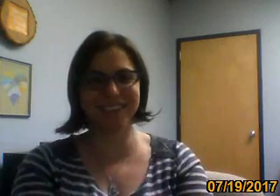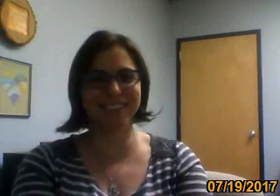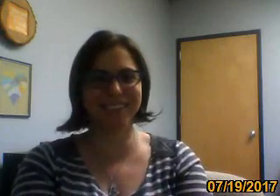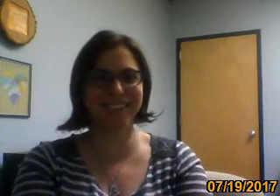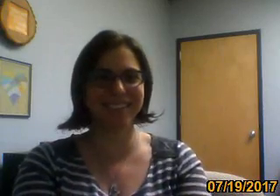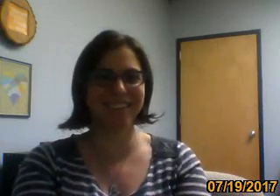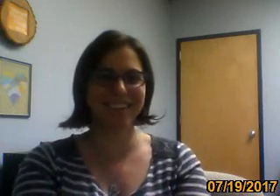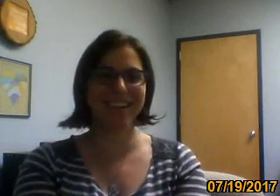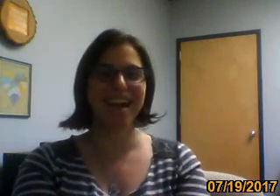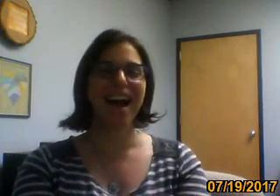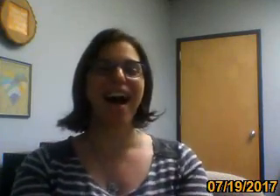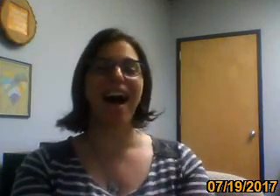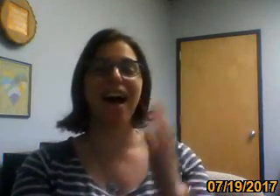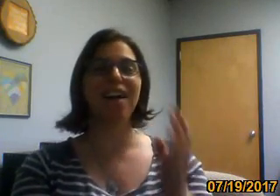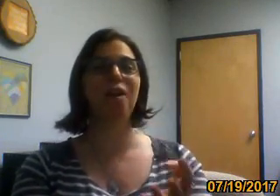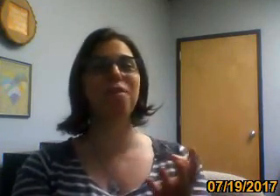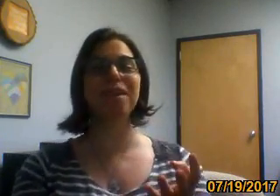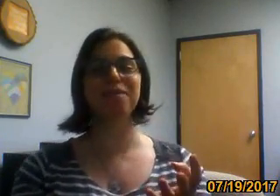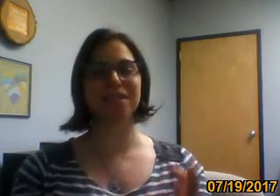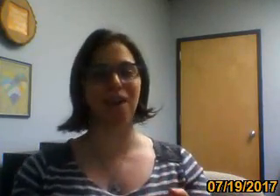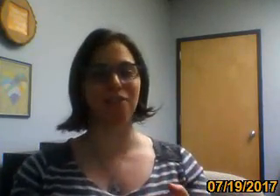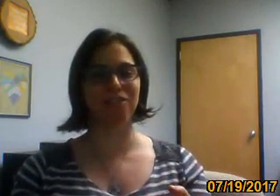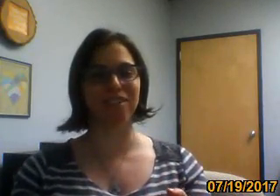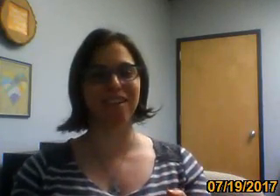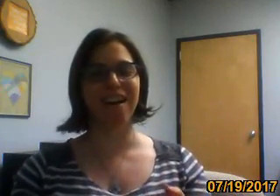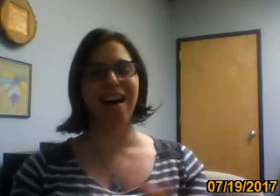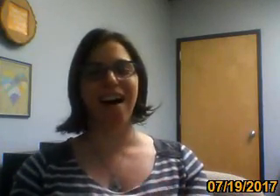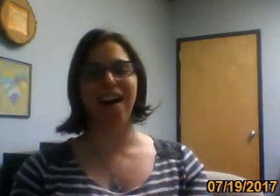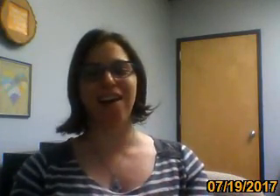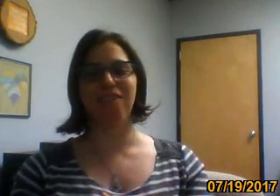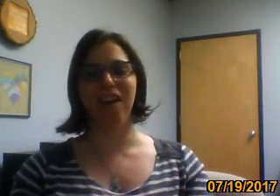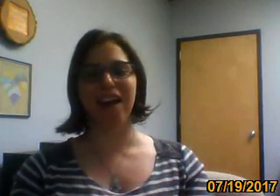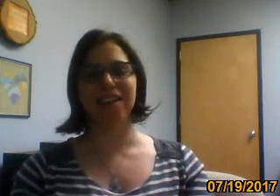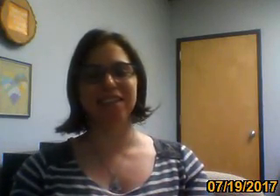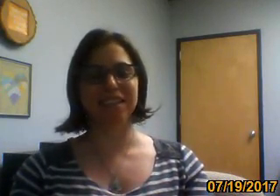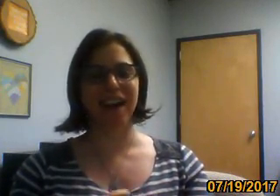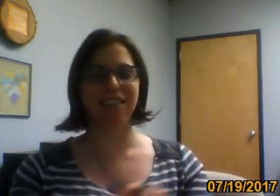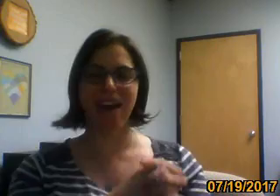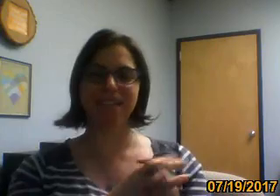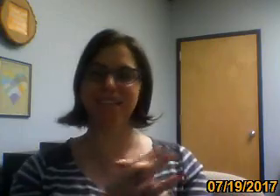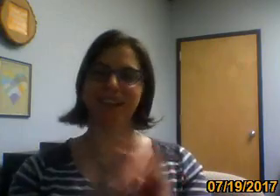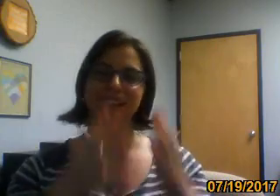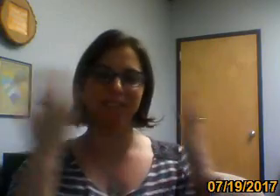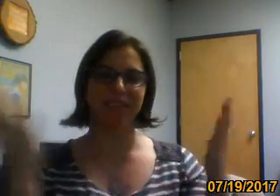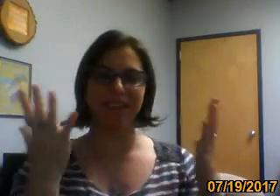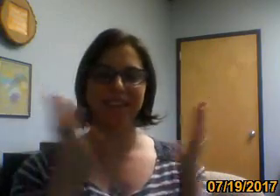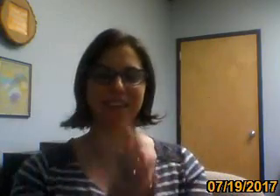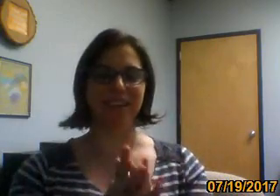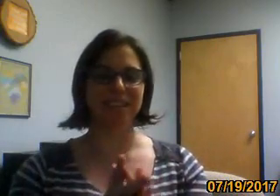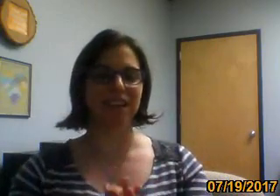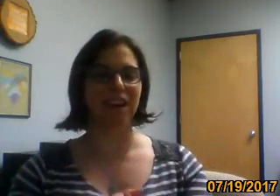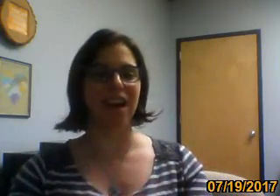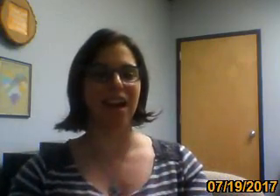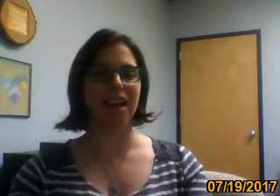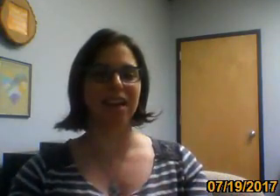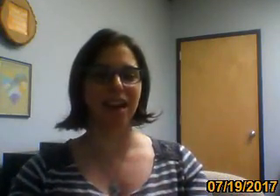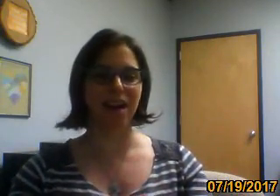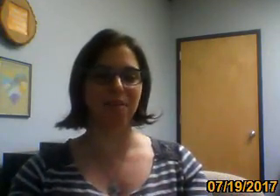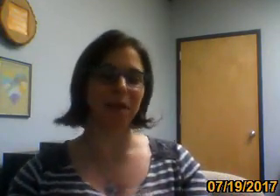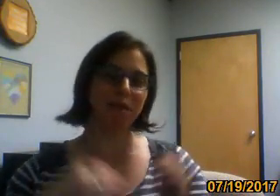I hope that was helpful. Um, I just kind of had this thought, so I thought, you know, I'd share it and, um,